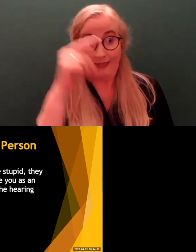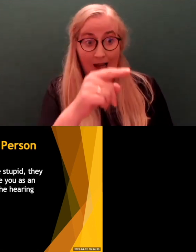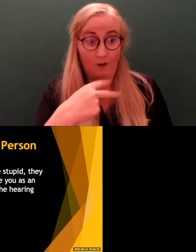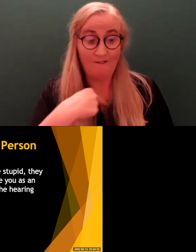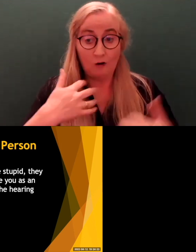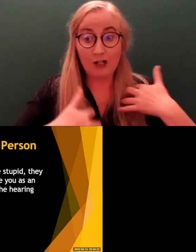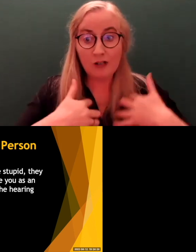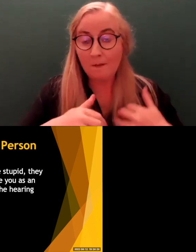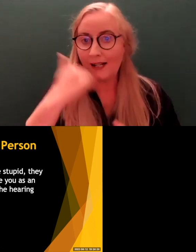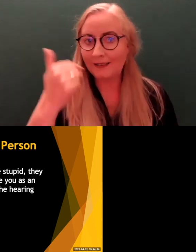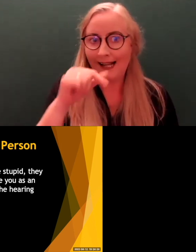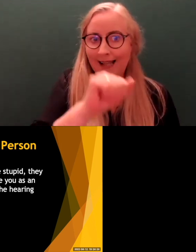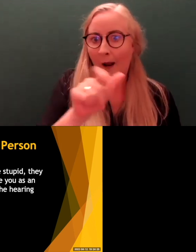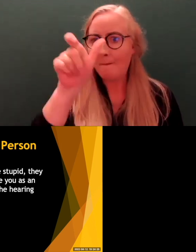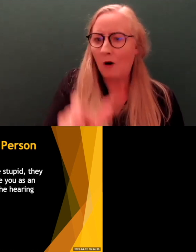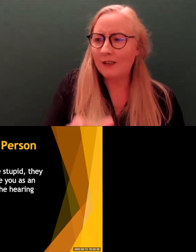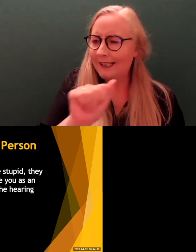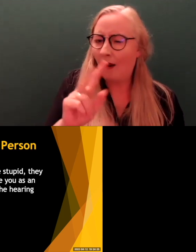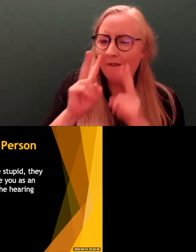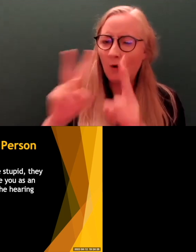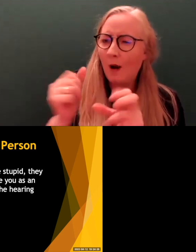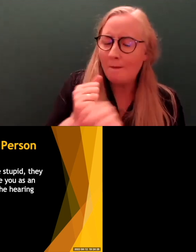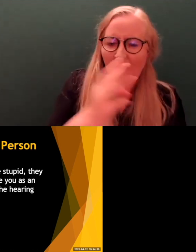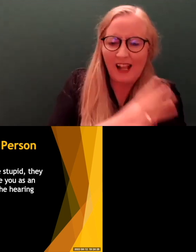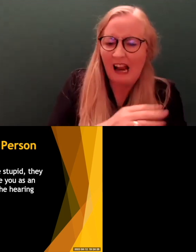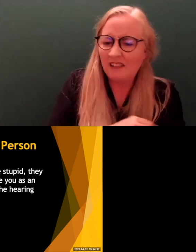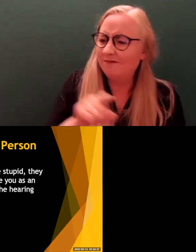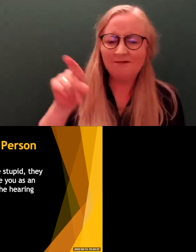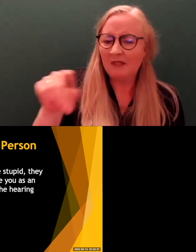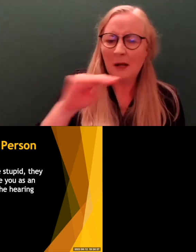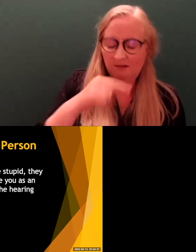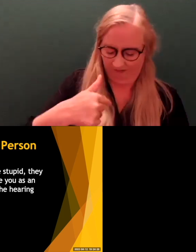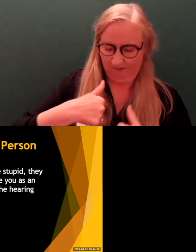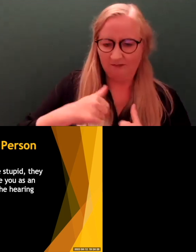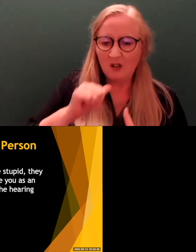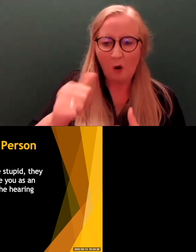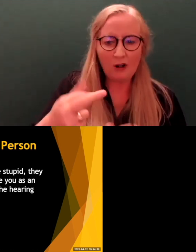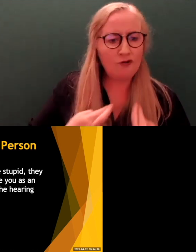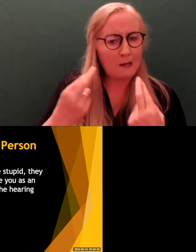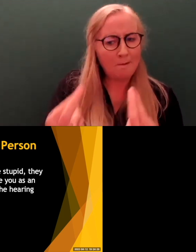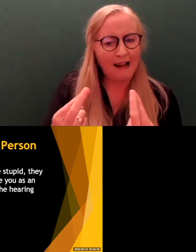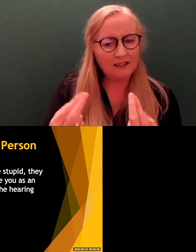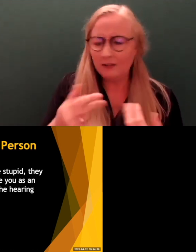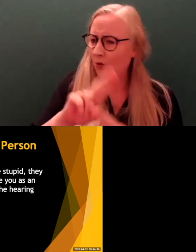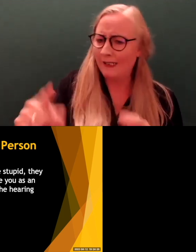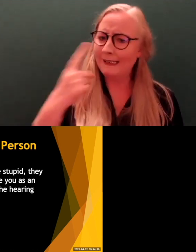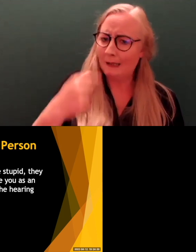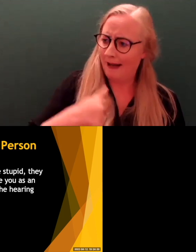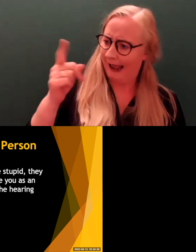guards in general was just that they weren't respected. They weren't seen as an individual. They weren't seen as their